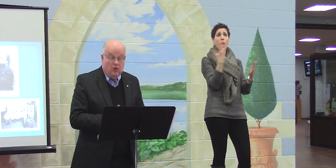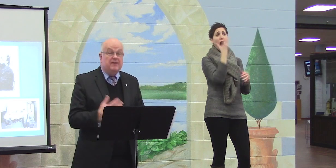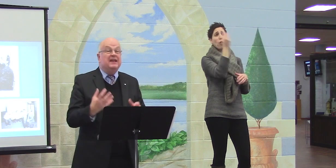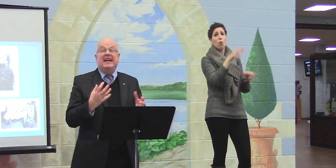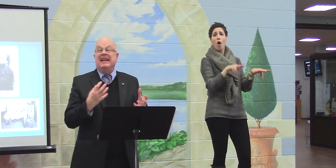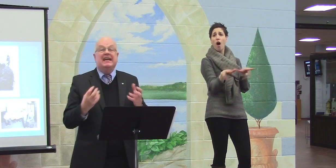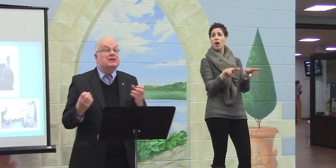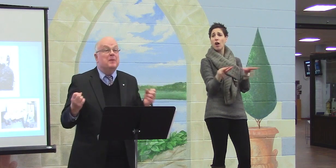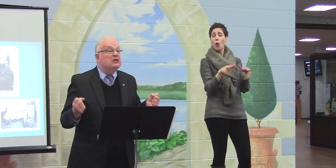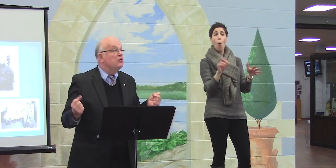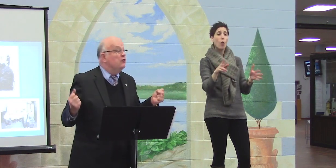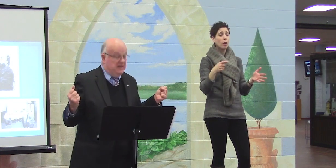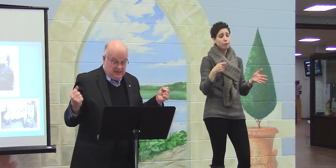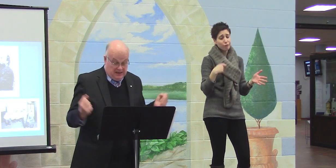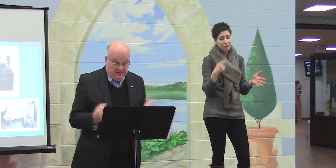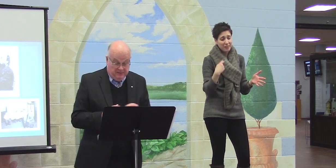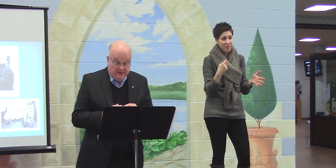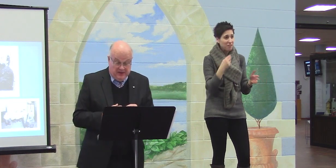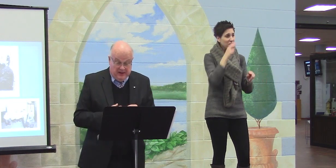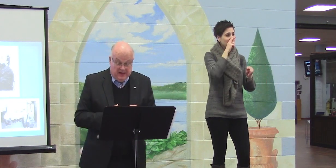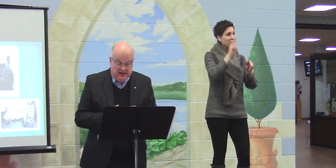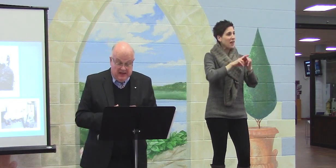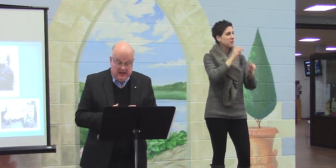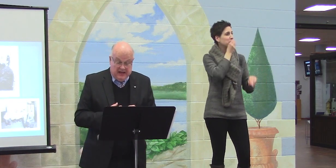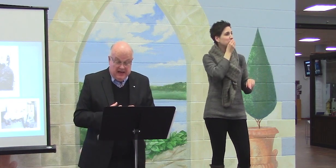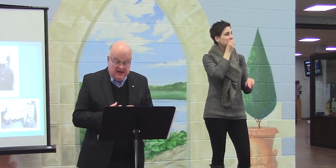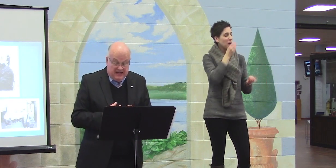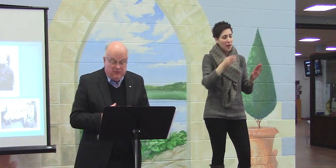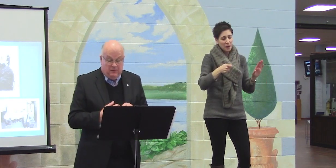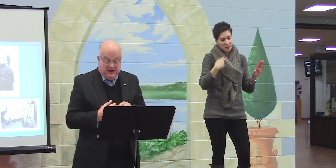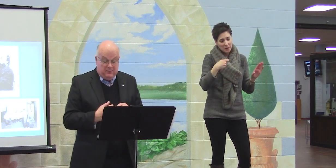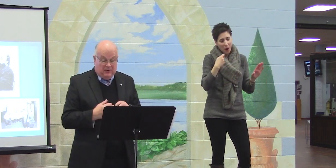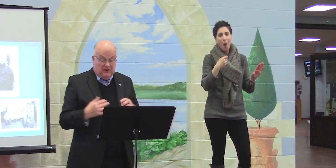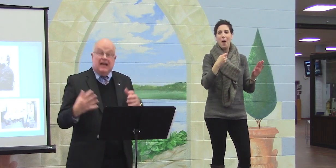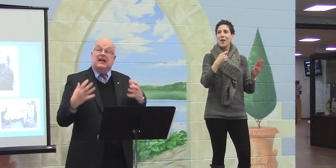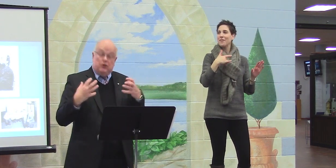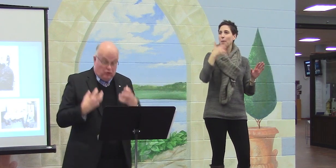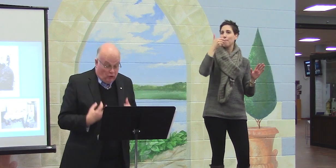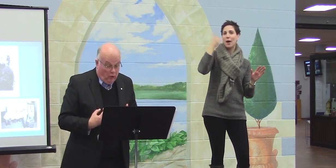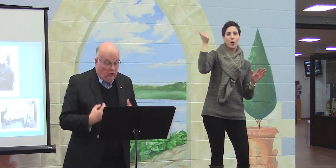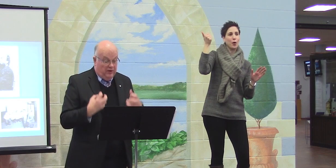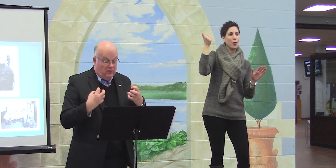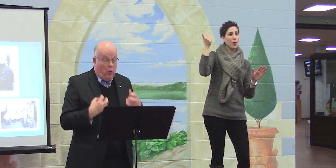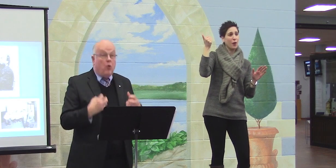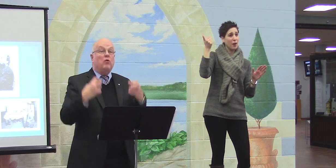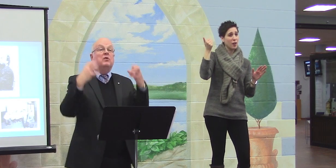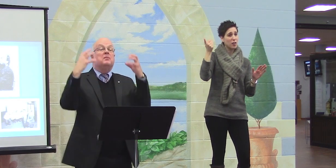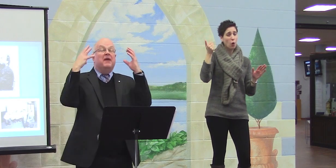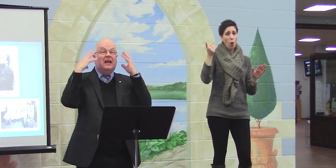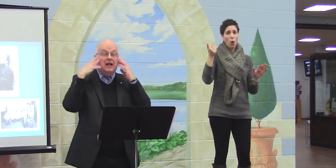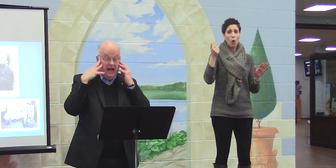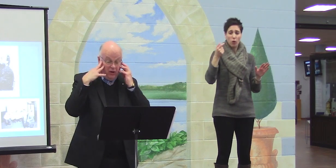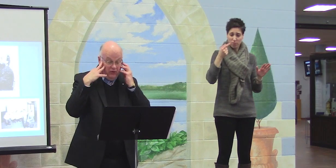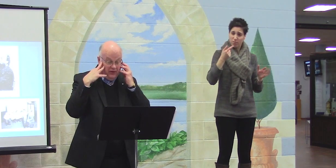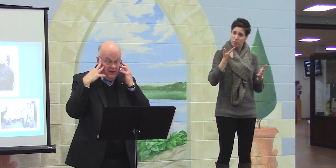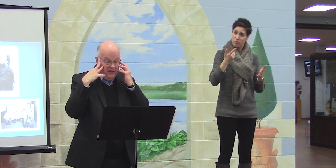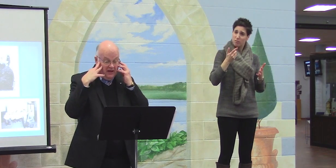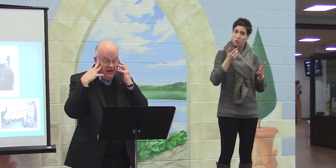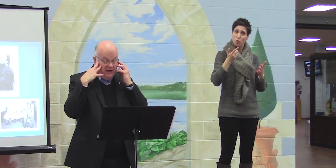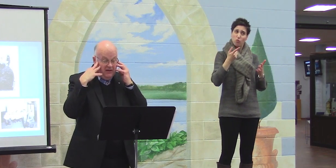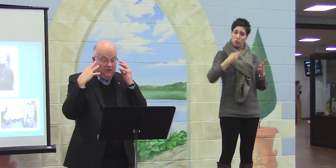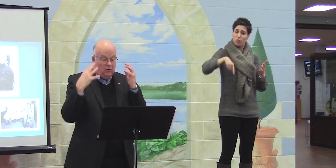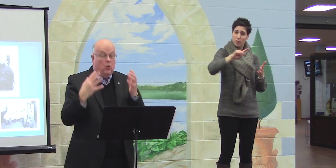Or just eating a special treat. Different people can control their own mental health,